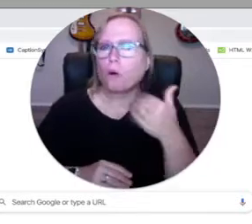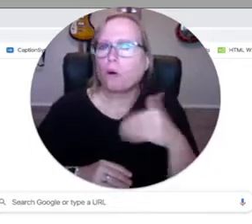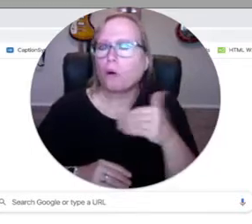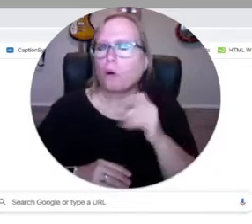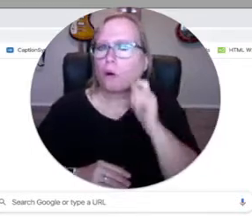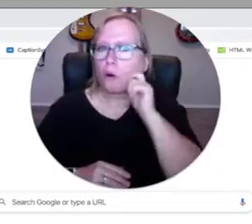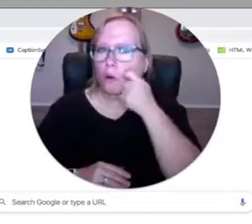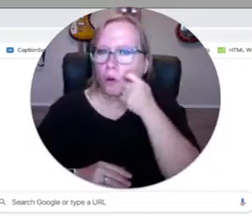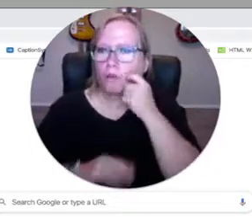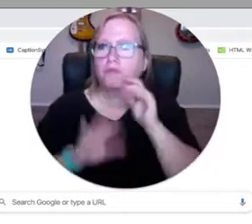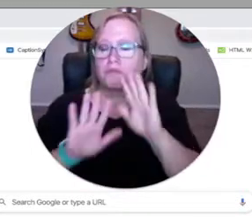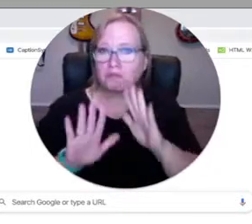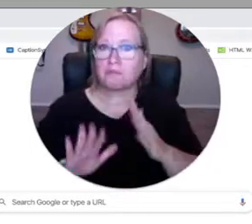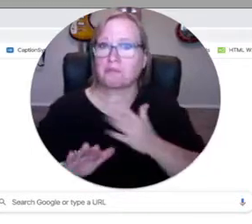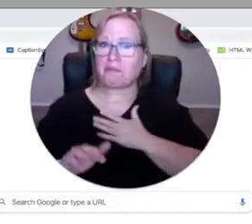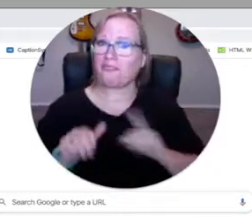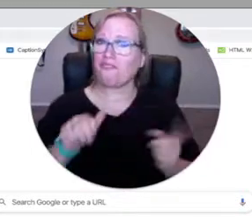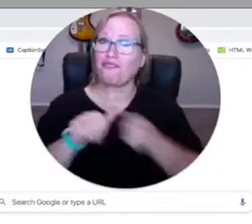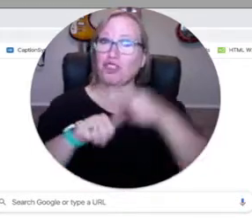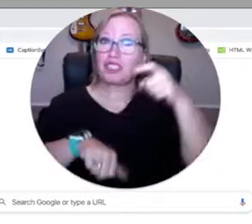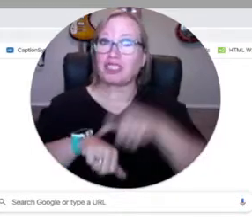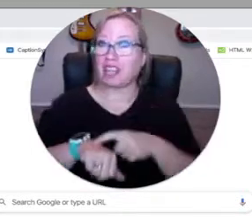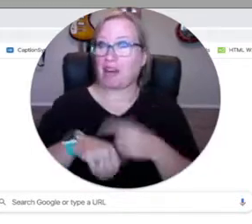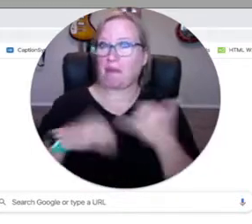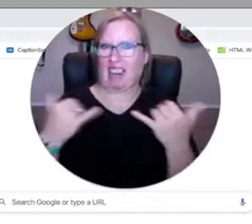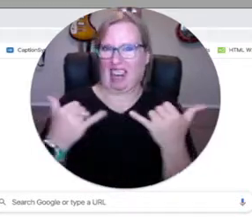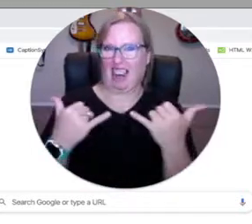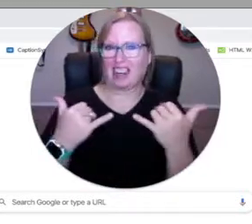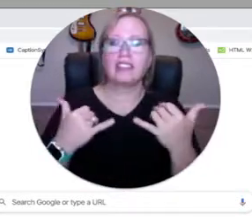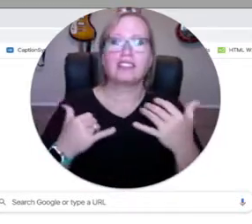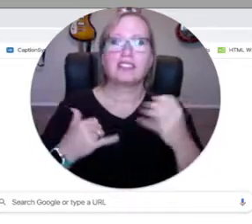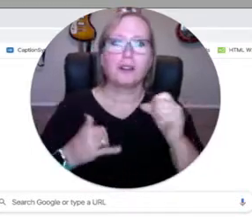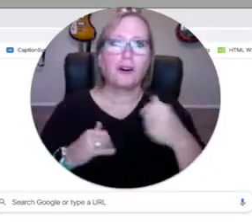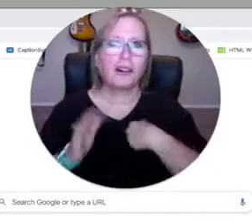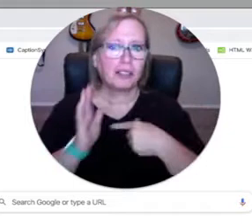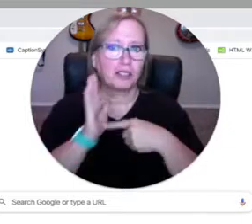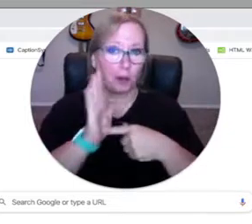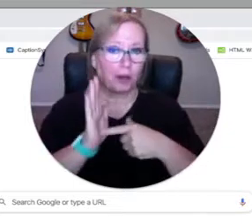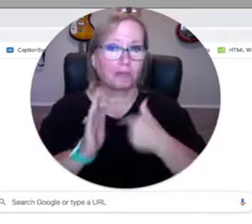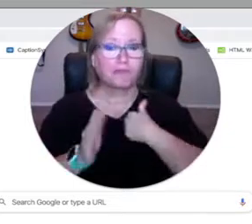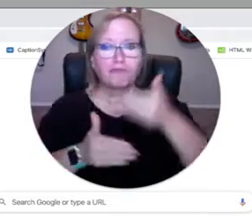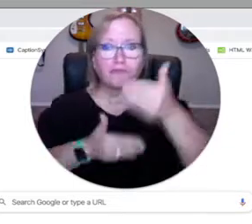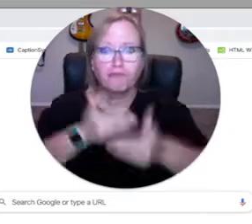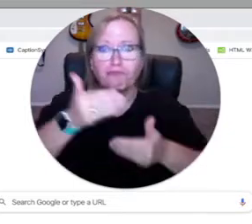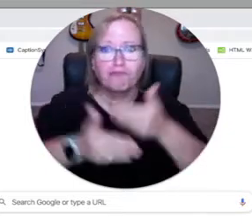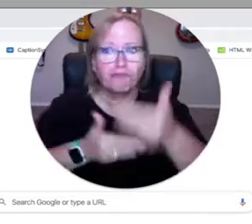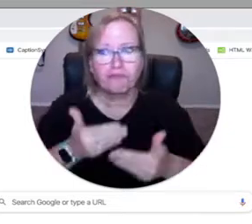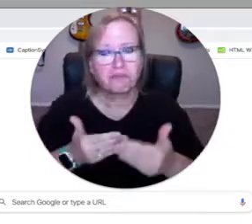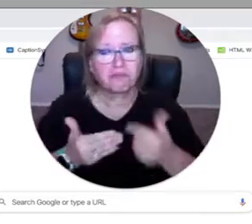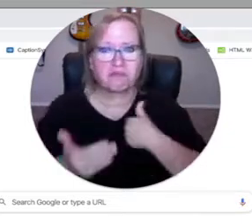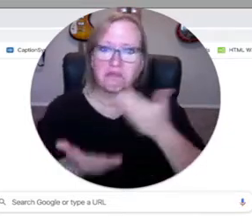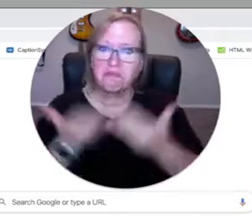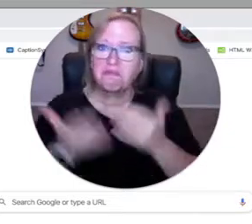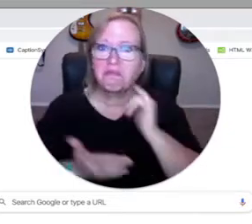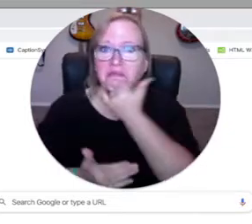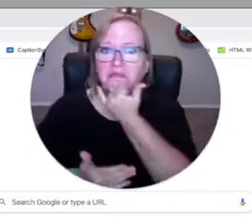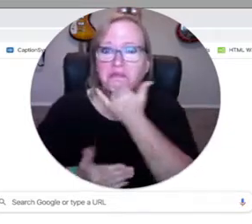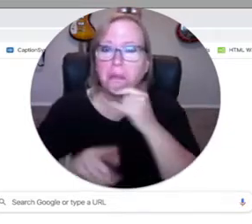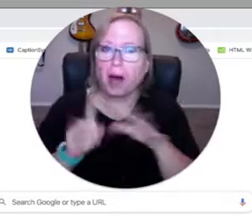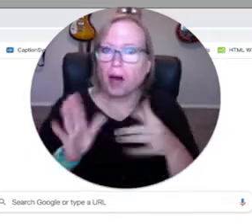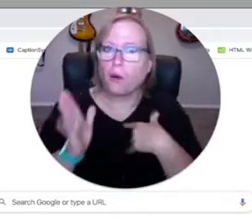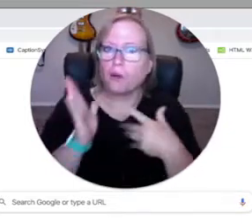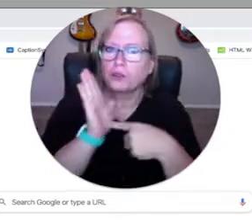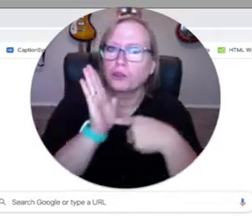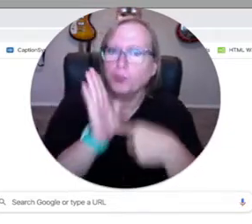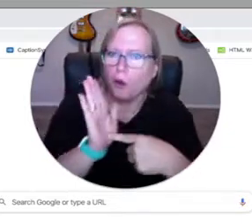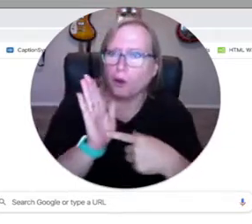this extension, oh my goodness, it's so cool. So this is my first time to play with it, so I'm going to walk through it right